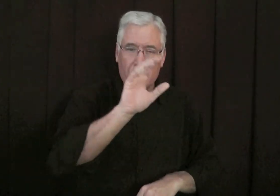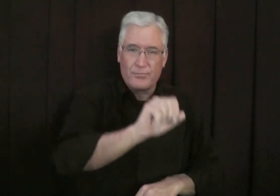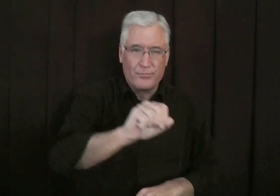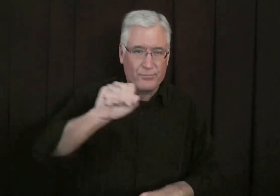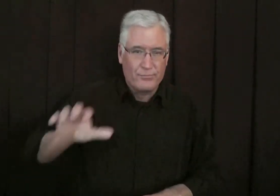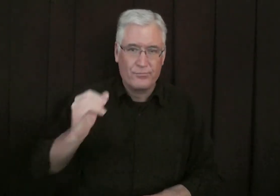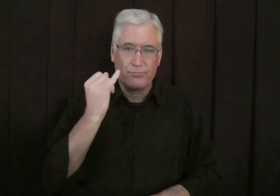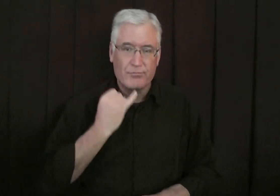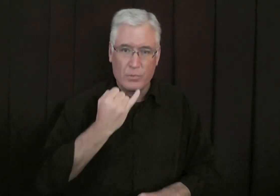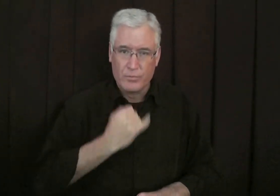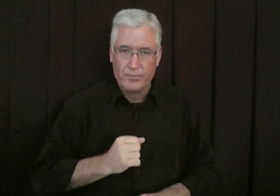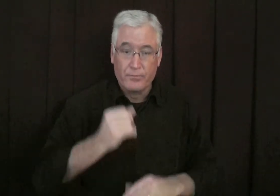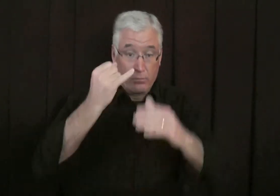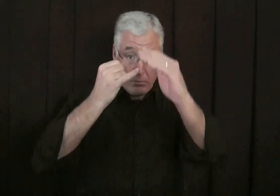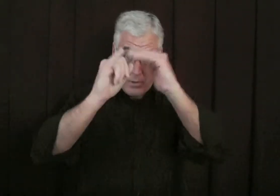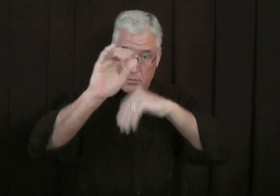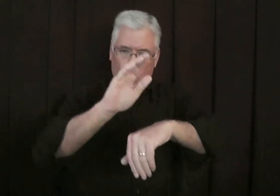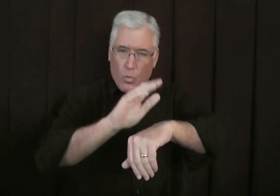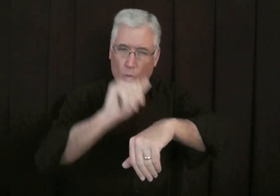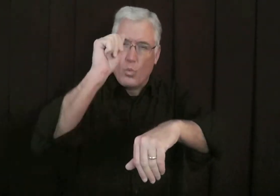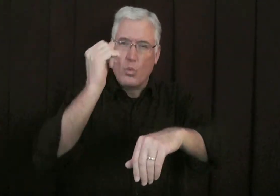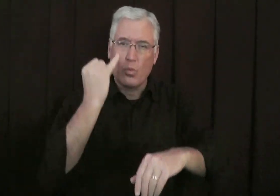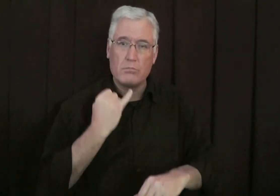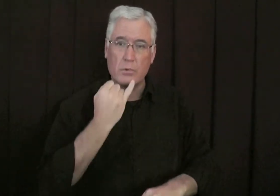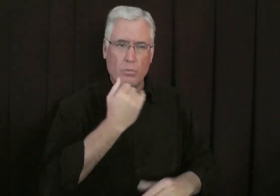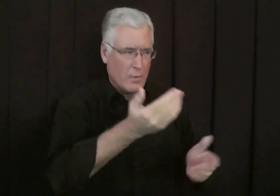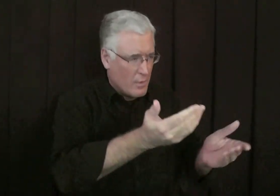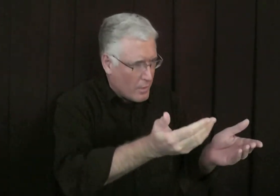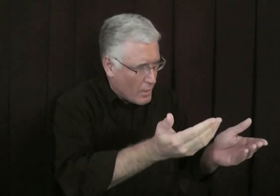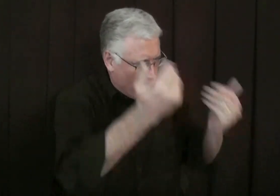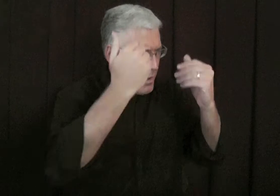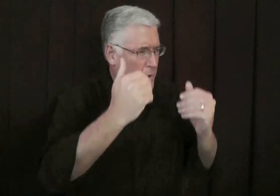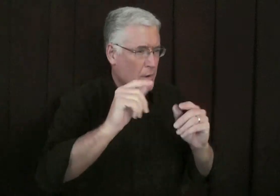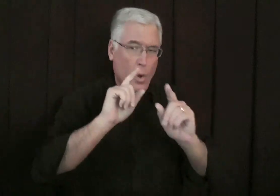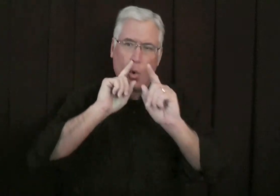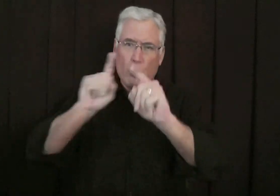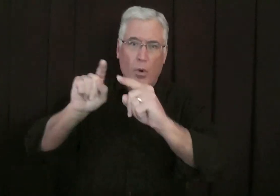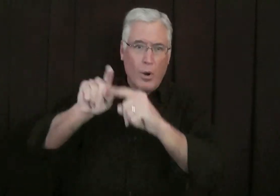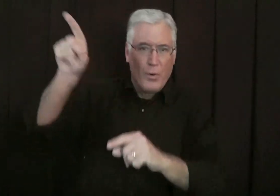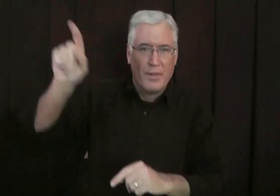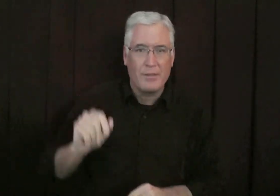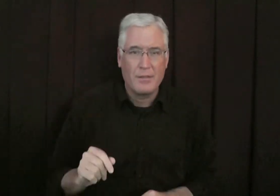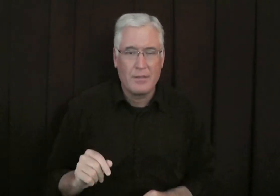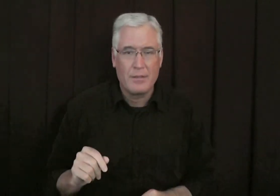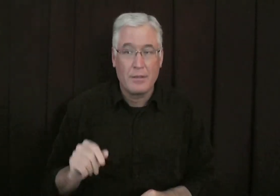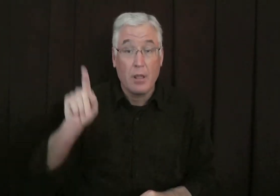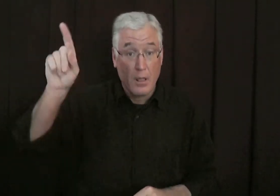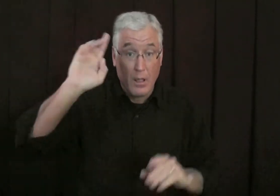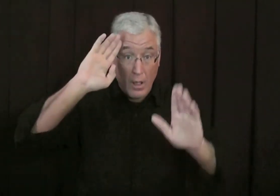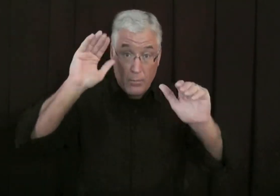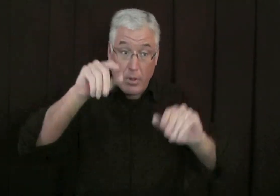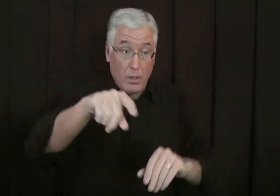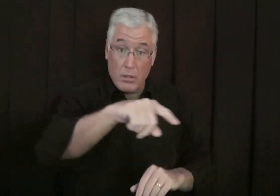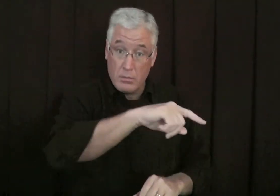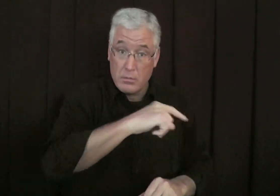At that time, after the Israelites came back from exile, Isaiah called them to come and respond to God.